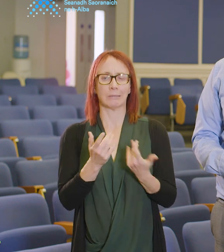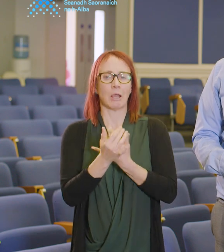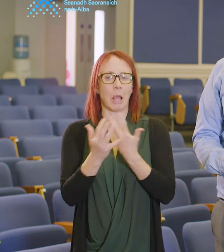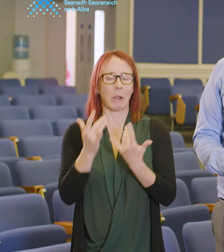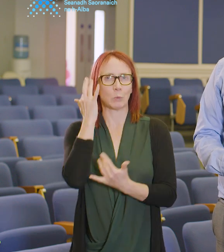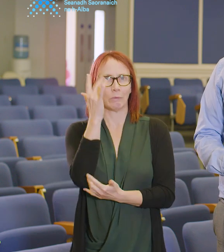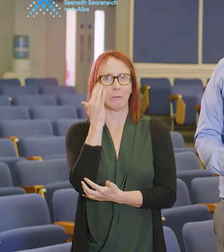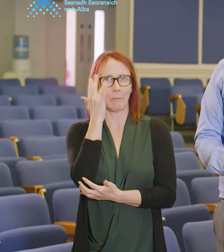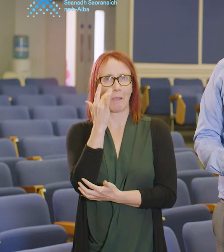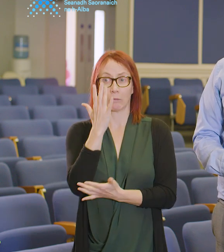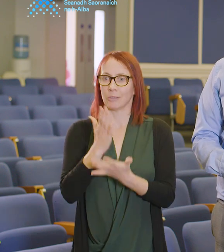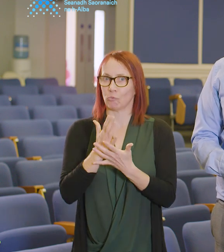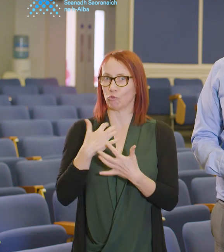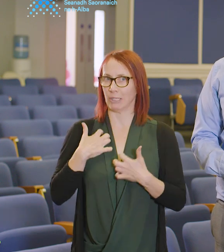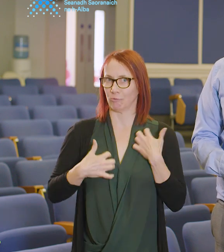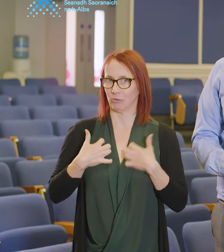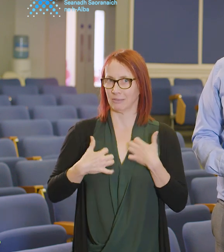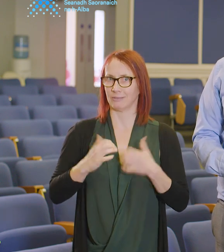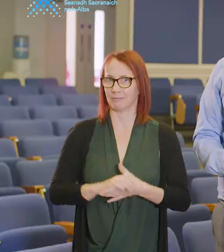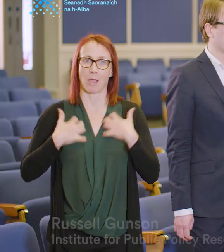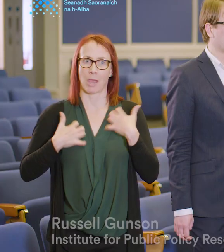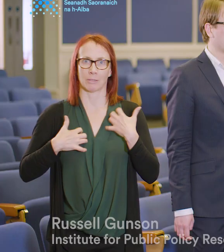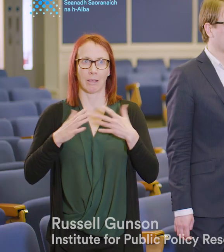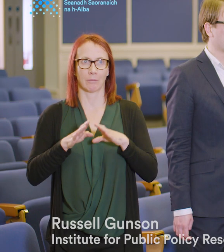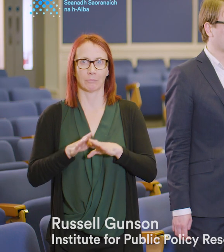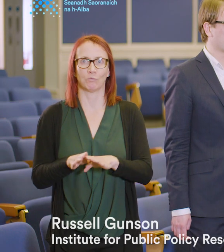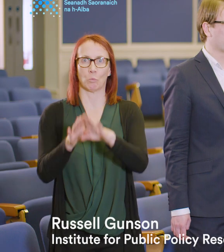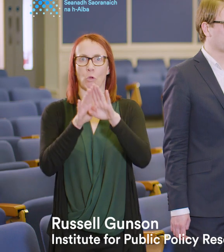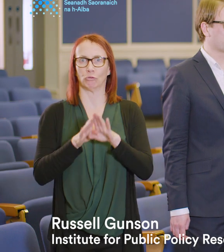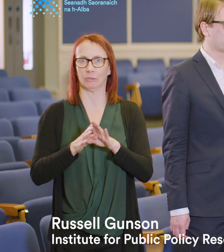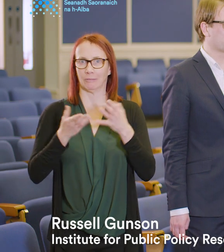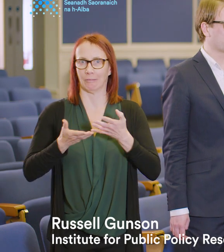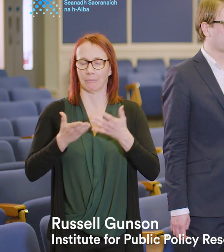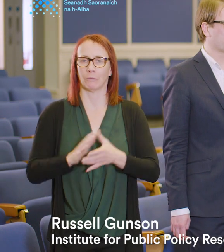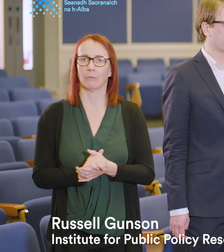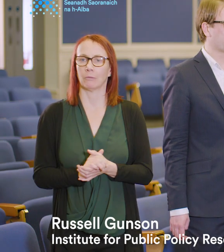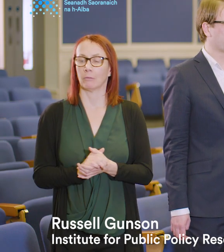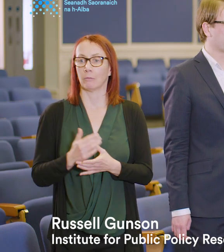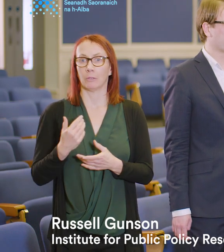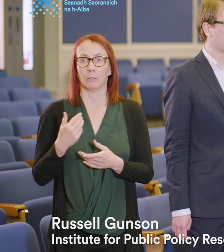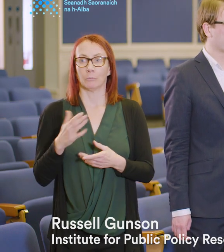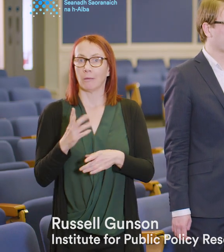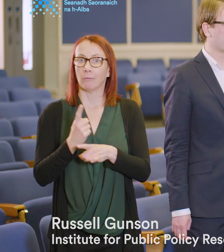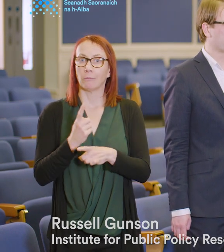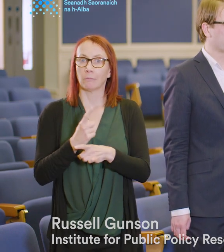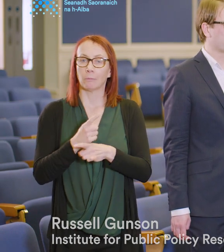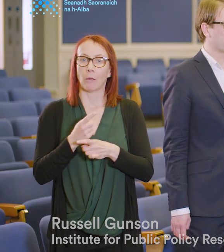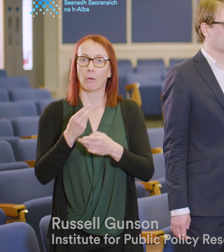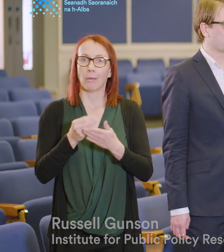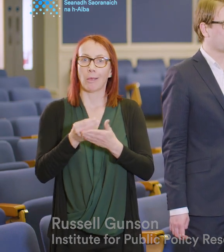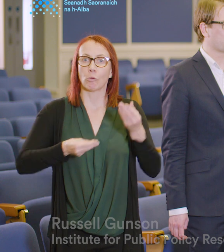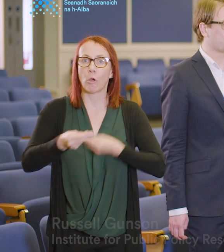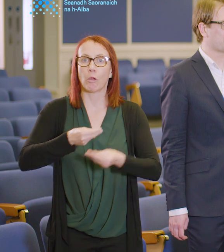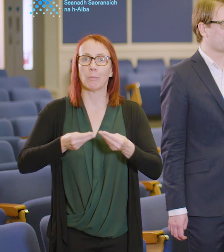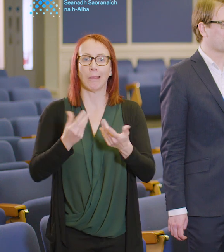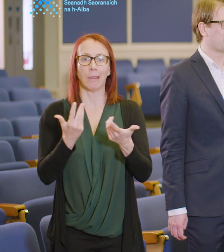about and it's very interesting when you get there. For us we were talking about the economy and how you can make it much fairer and in particular